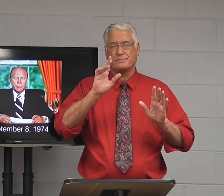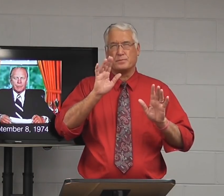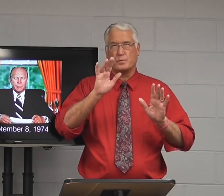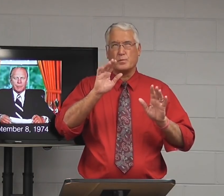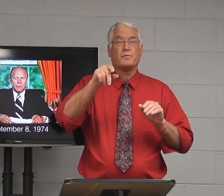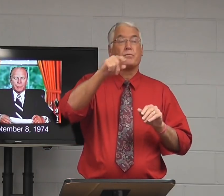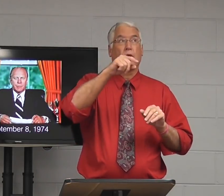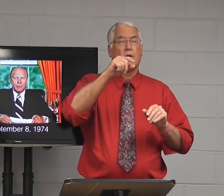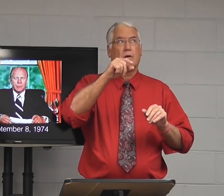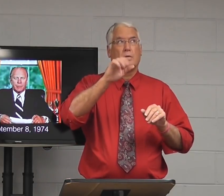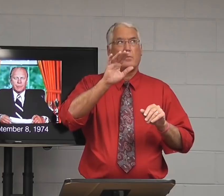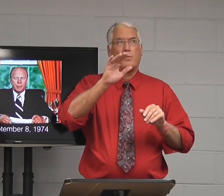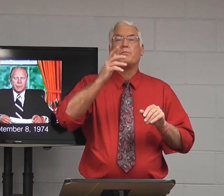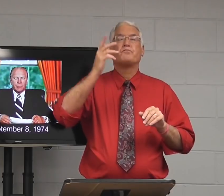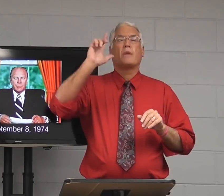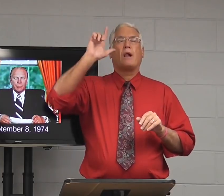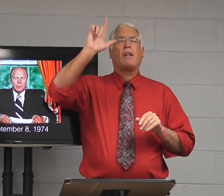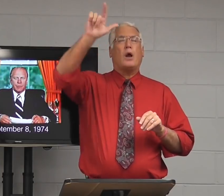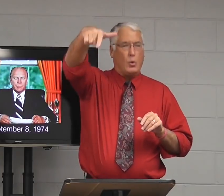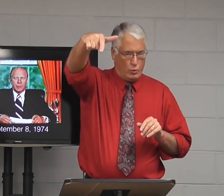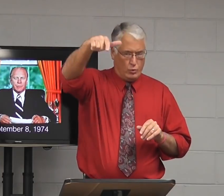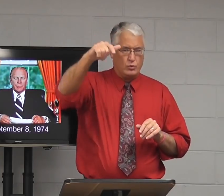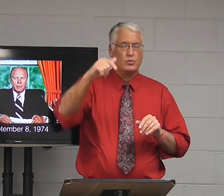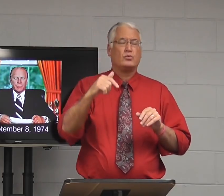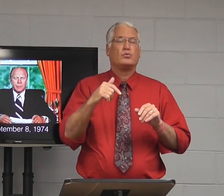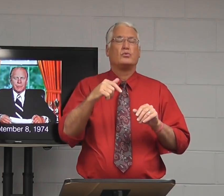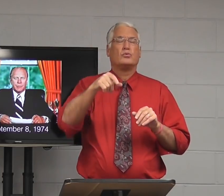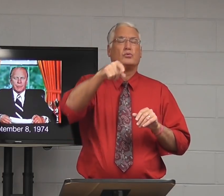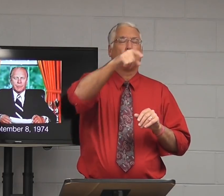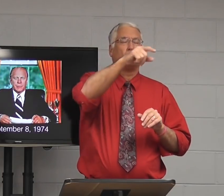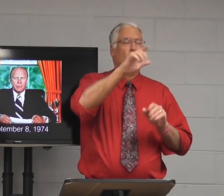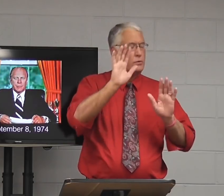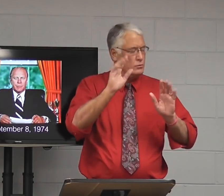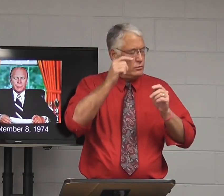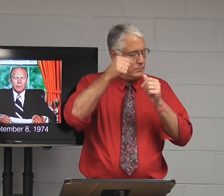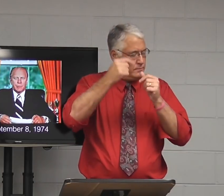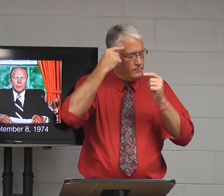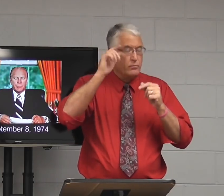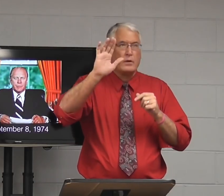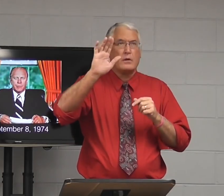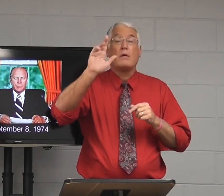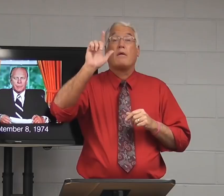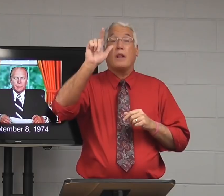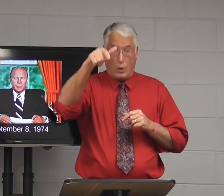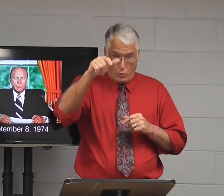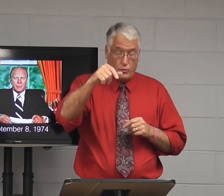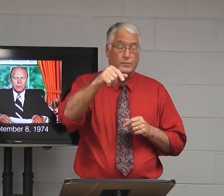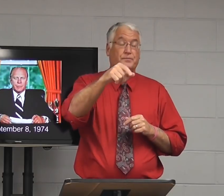later, I'm trying to remember,